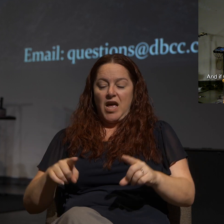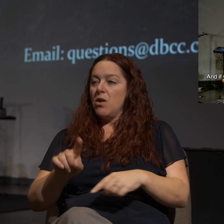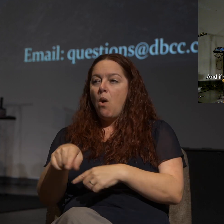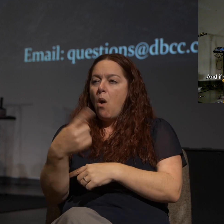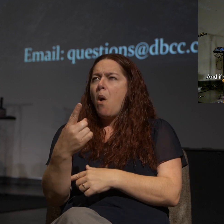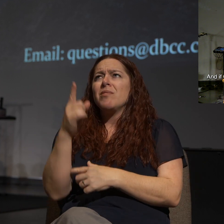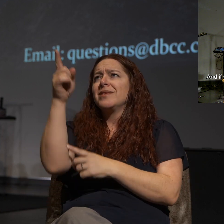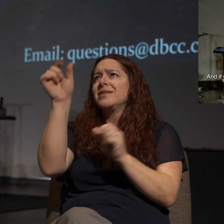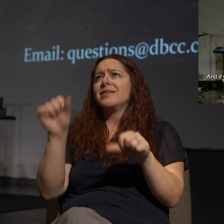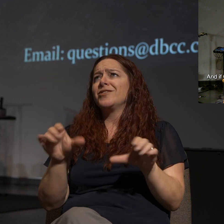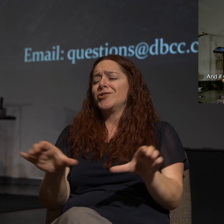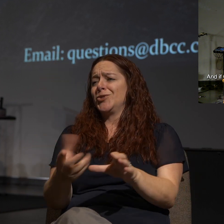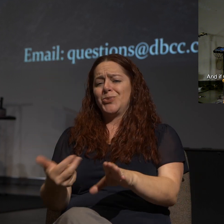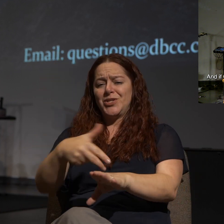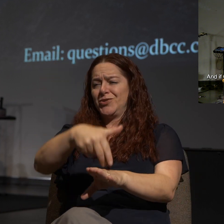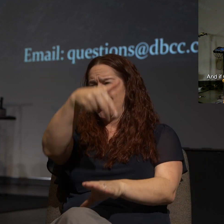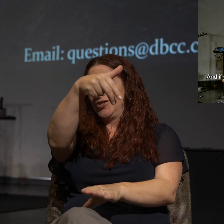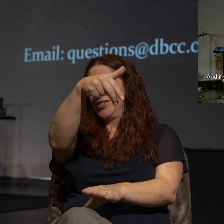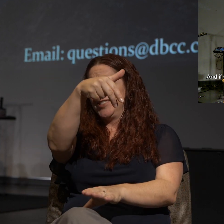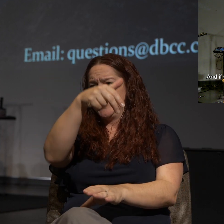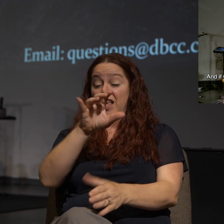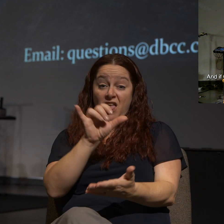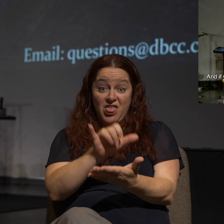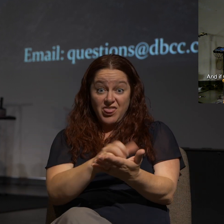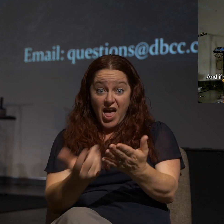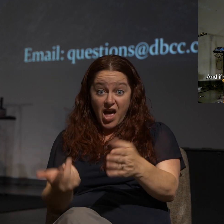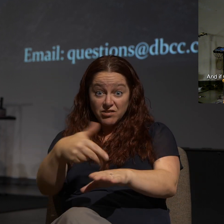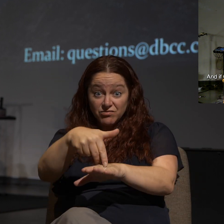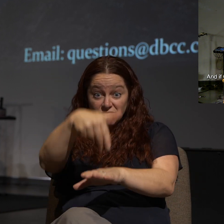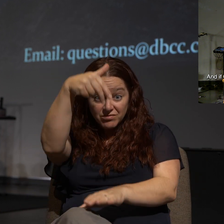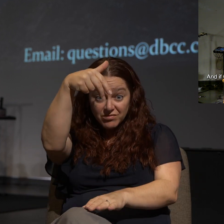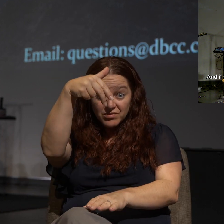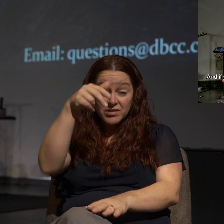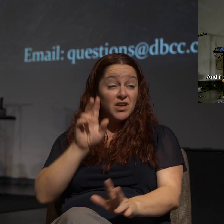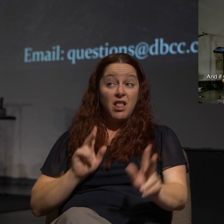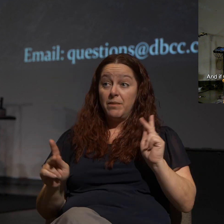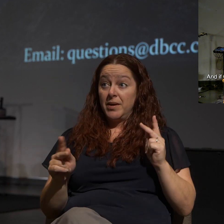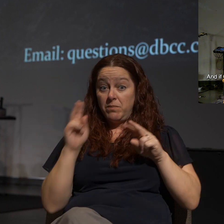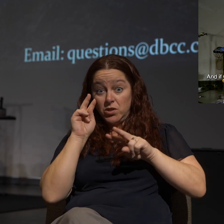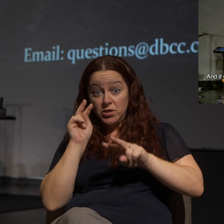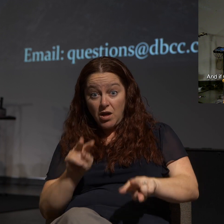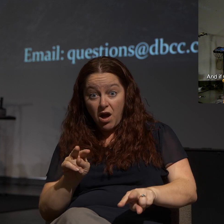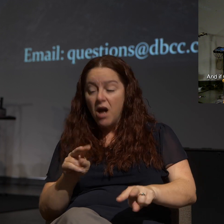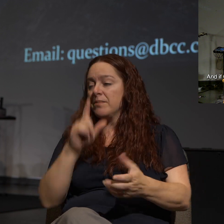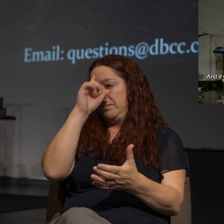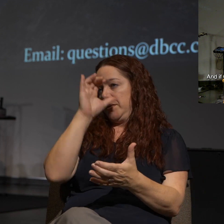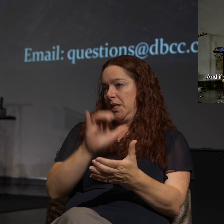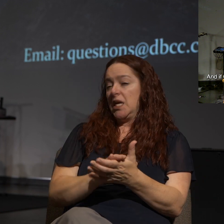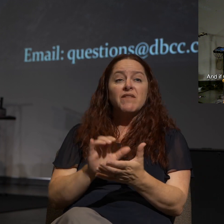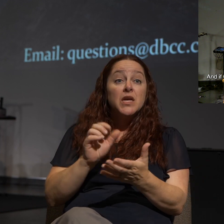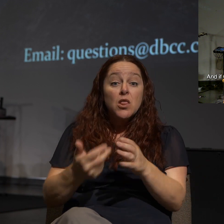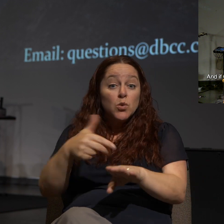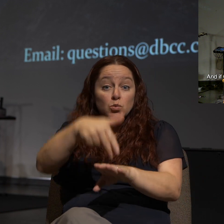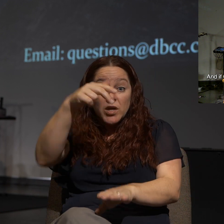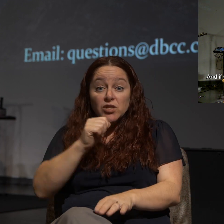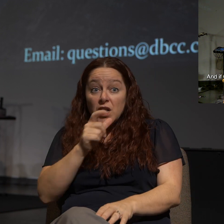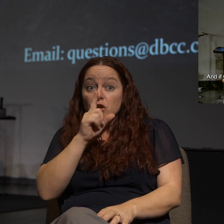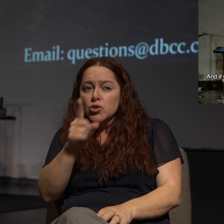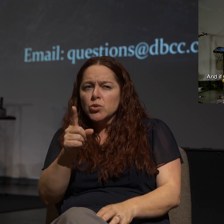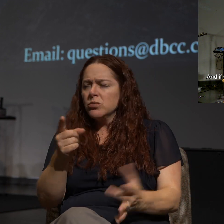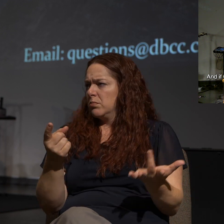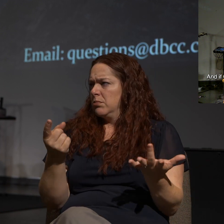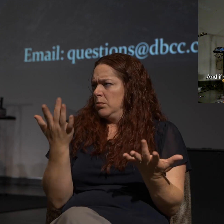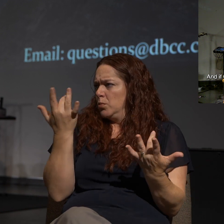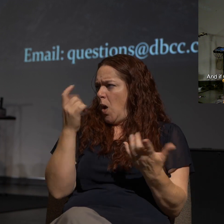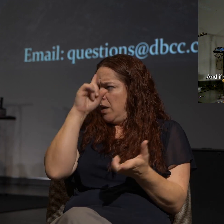the dead. And that event and what they saw is what they believed because if the resurrection is not true, there's no reason